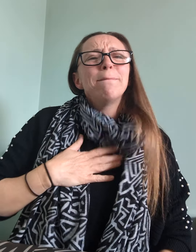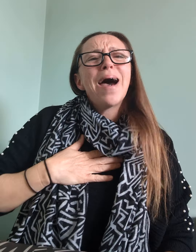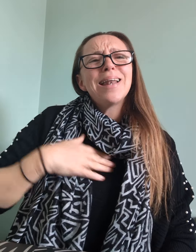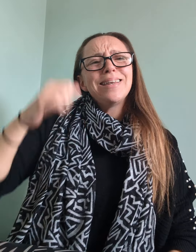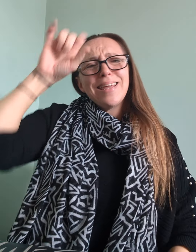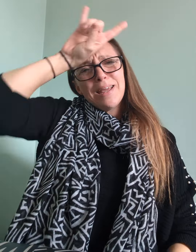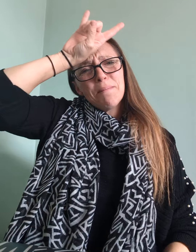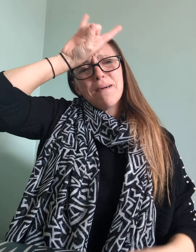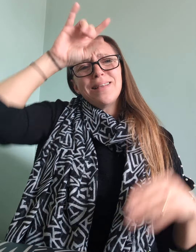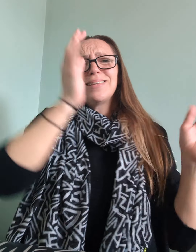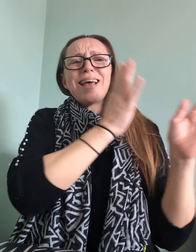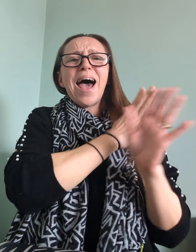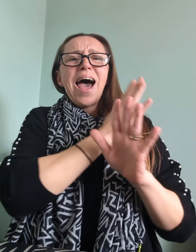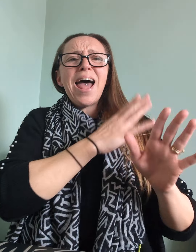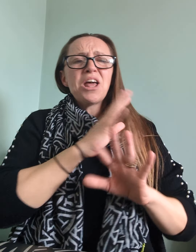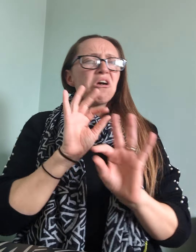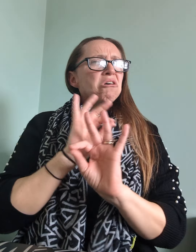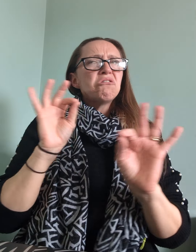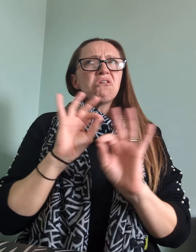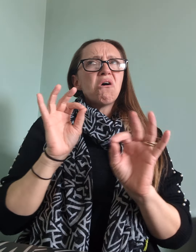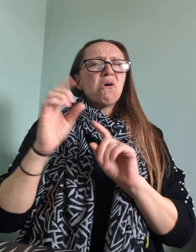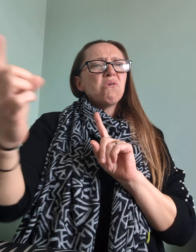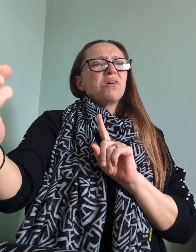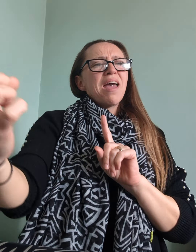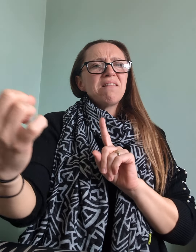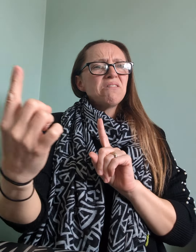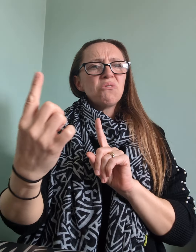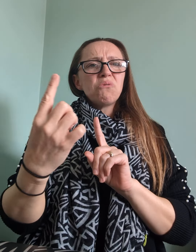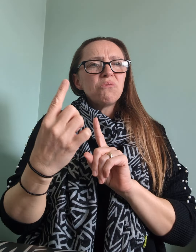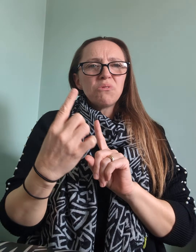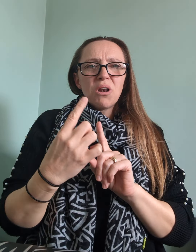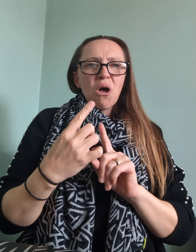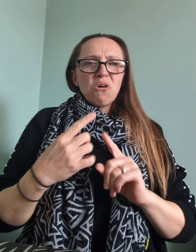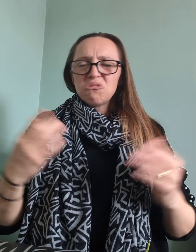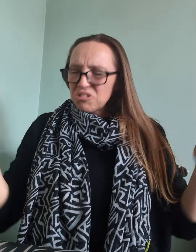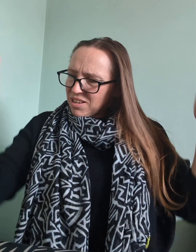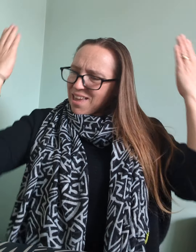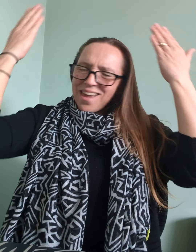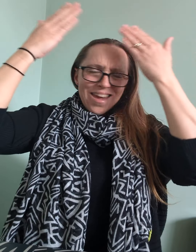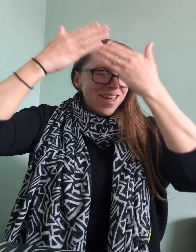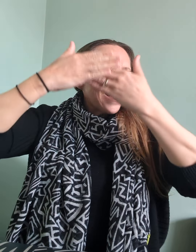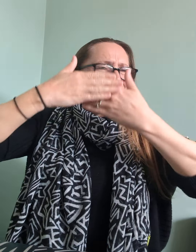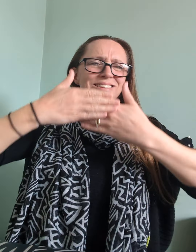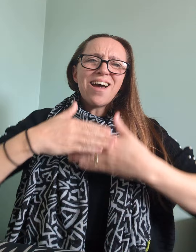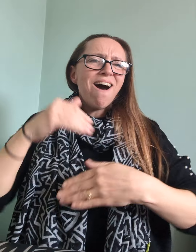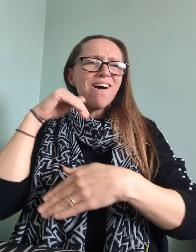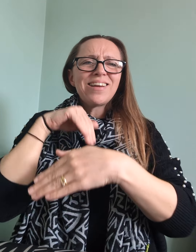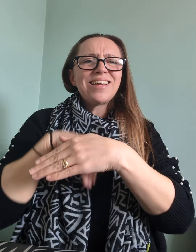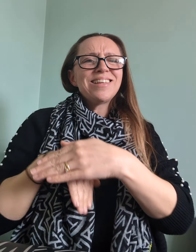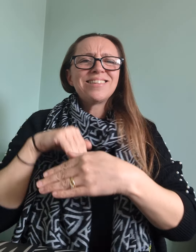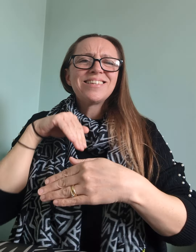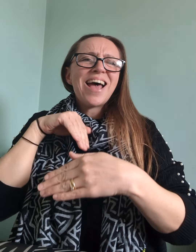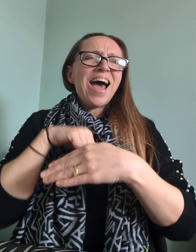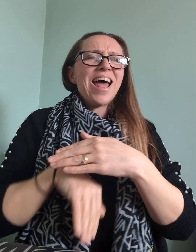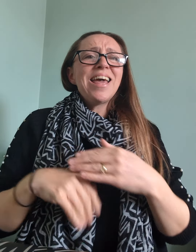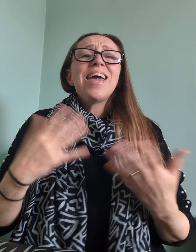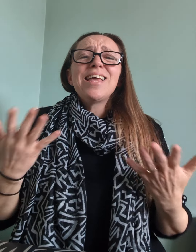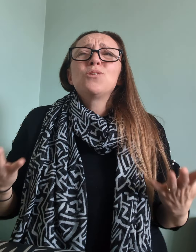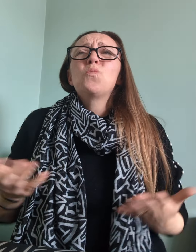my demons hide Don't get too close, it's dark, yes sir It's